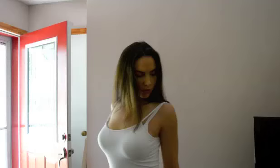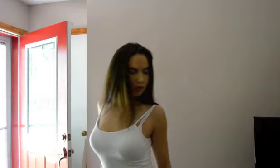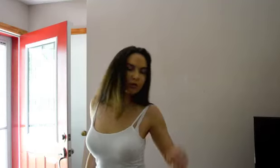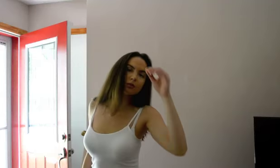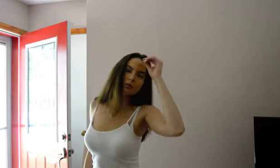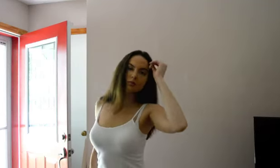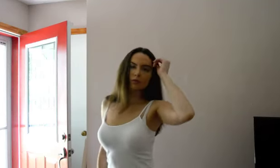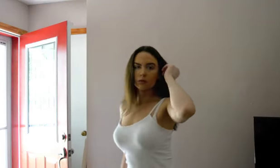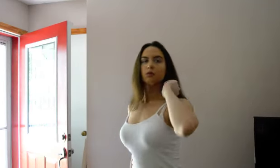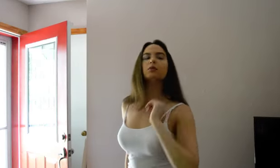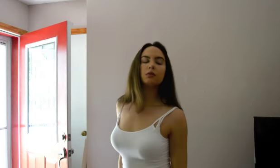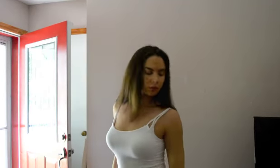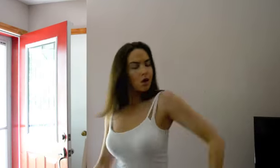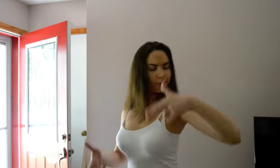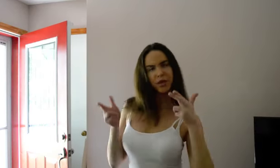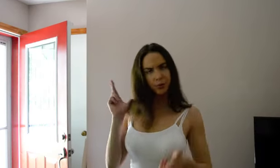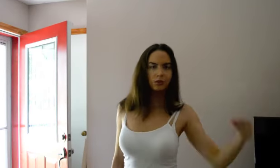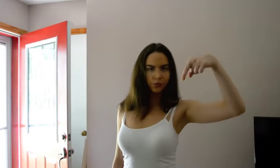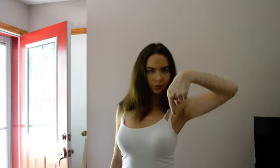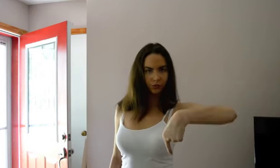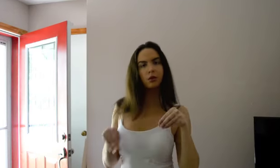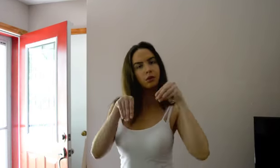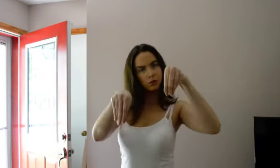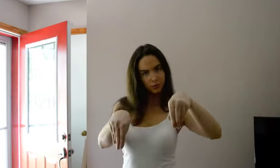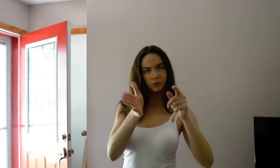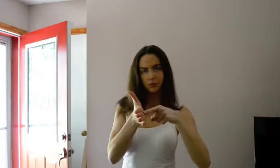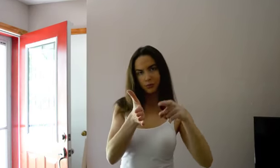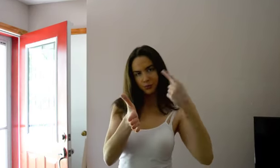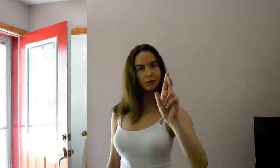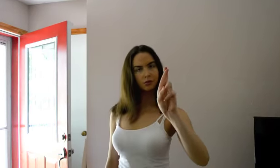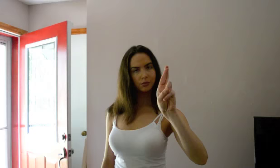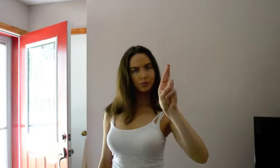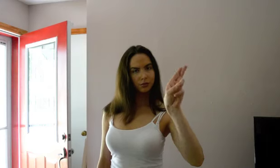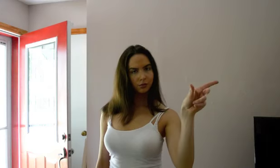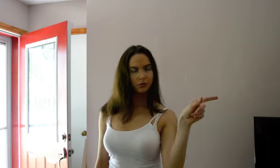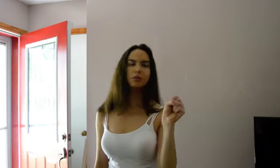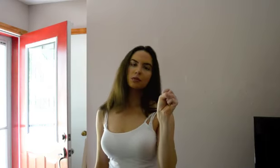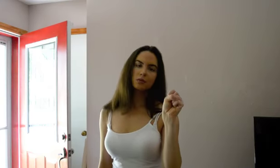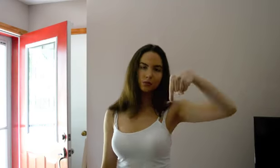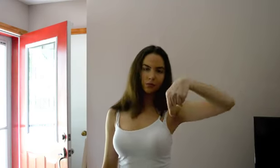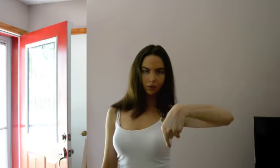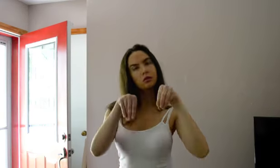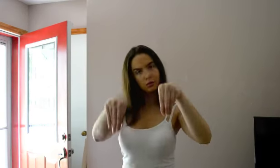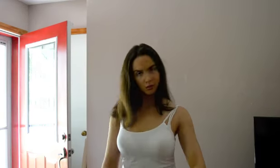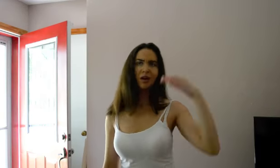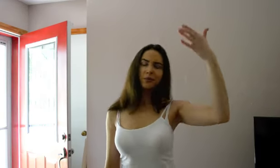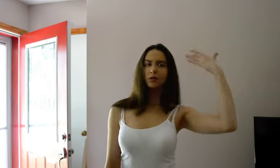Let's live another day All the talk about is put the guns down for once Put the drugs down for once Let's live